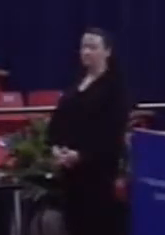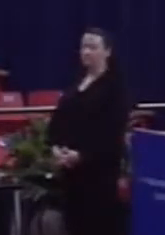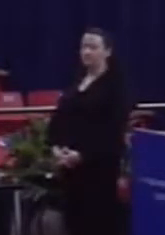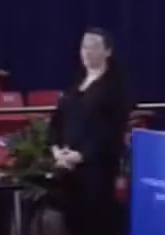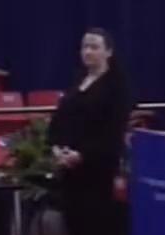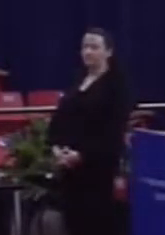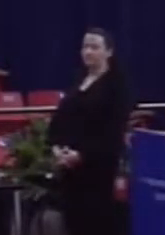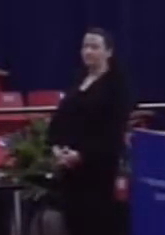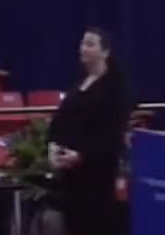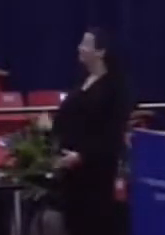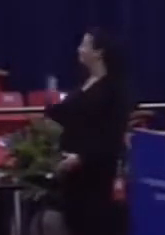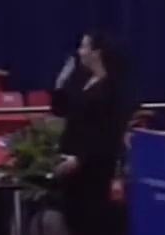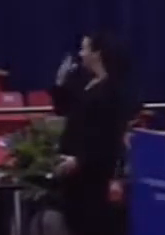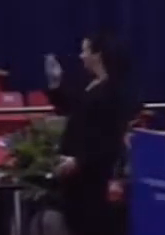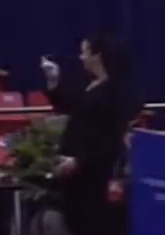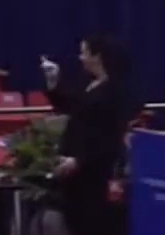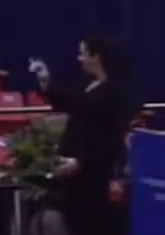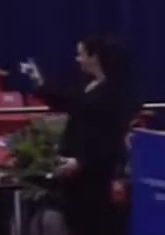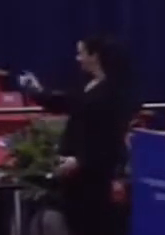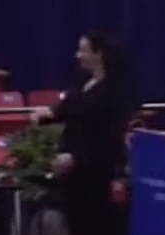First of all, thank you, Bill.